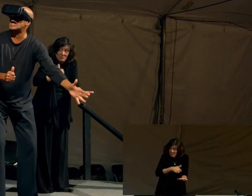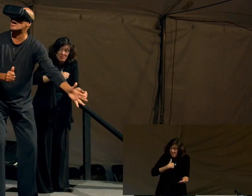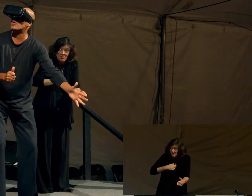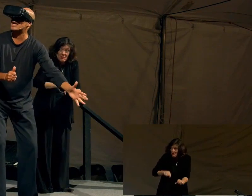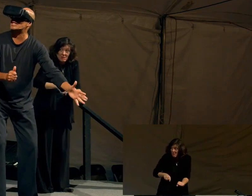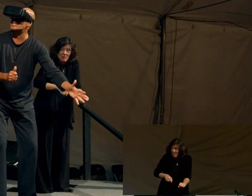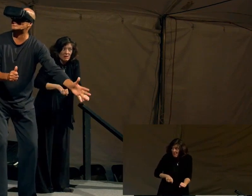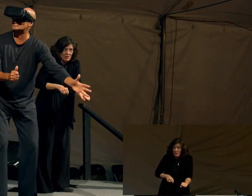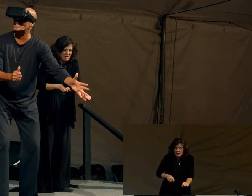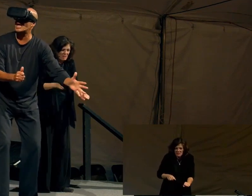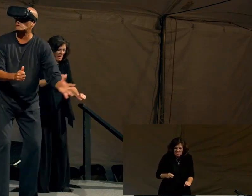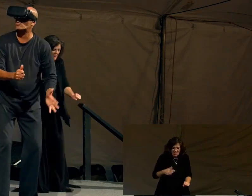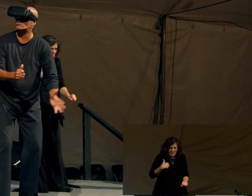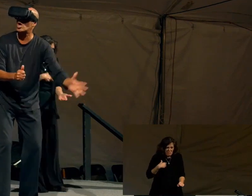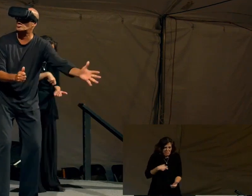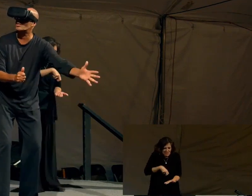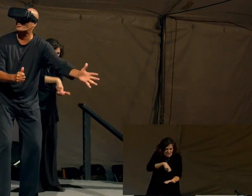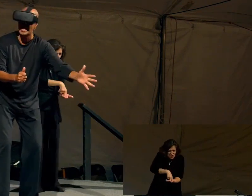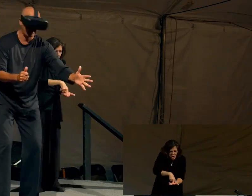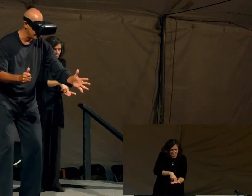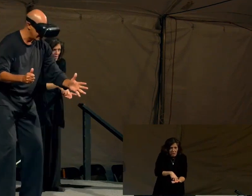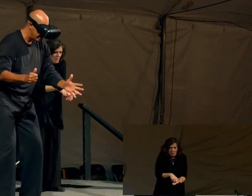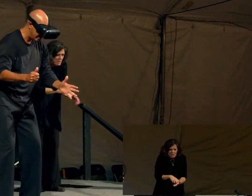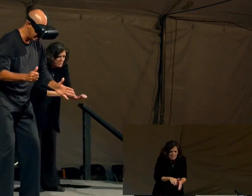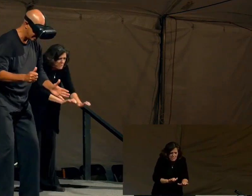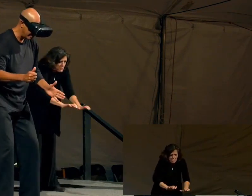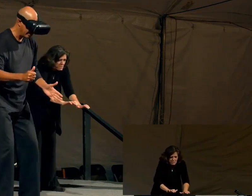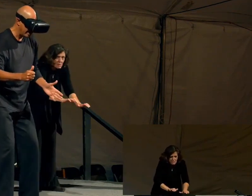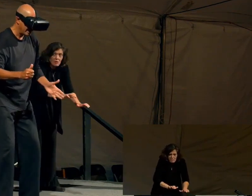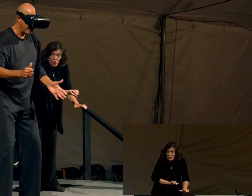I'll go down on my knees and I will crawl on the plank.